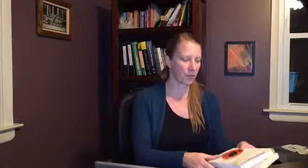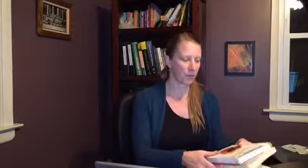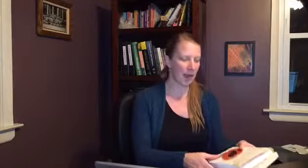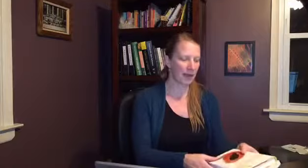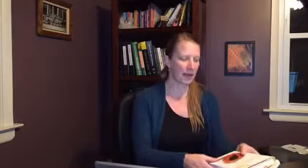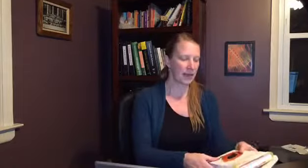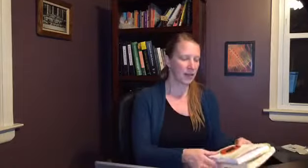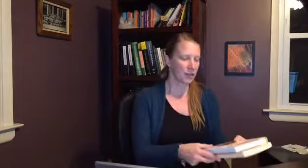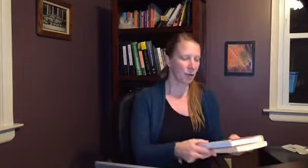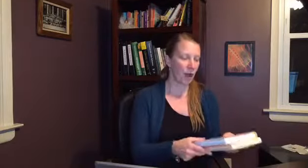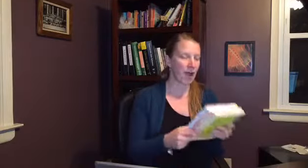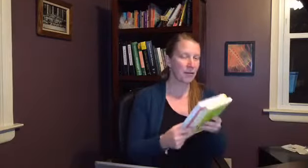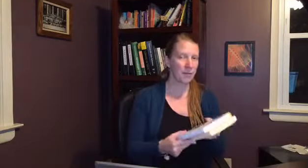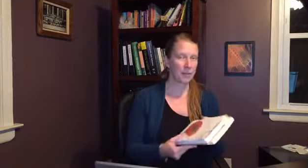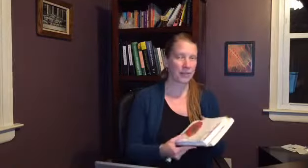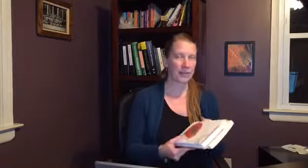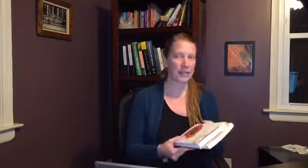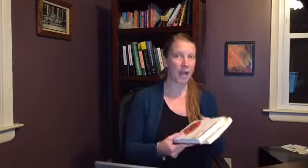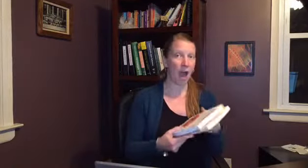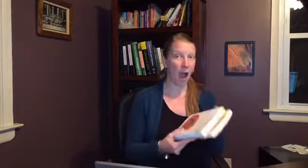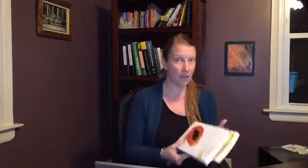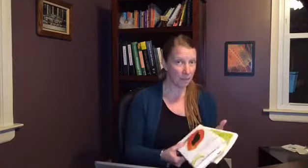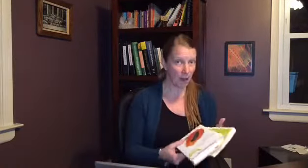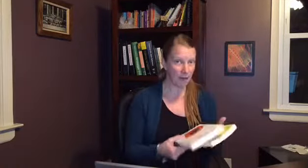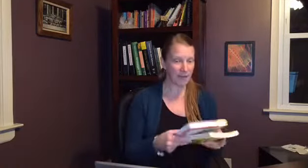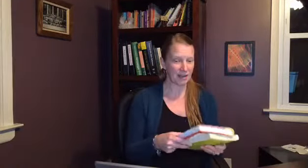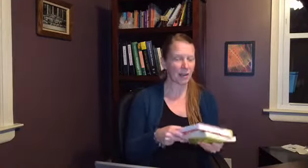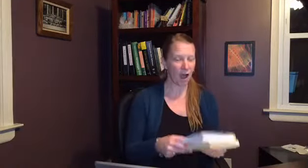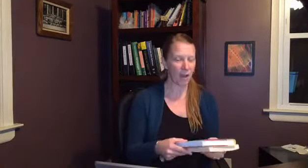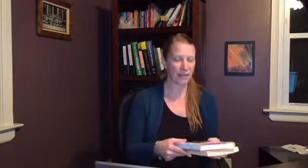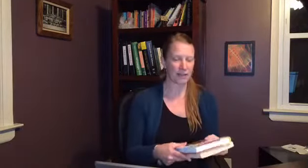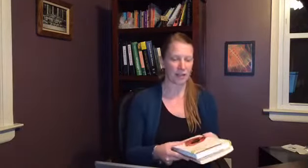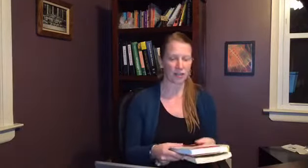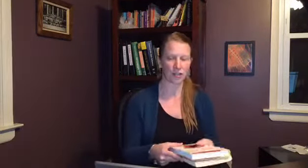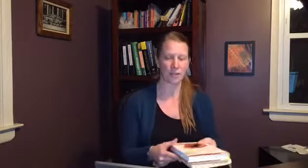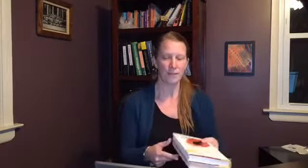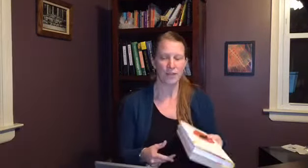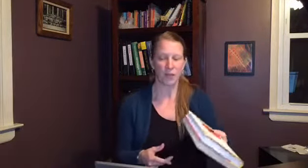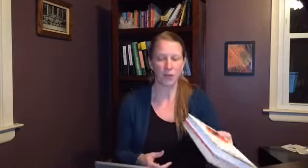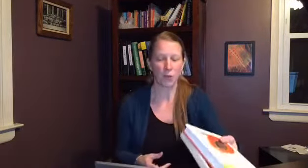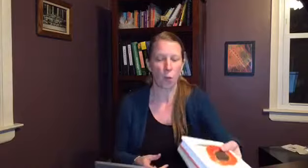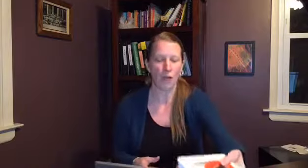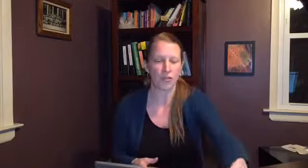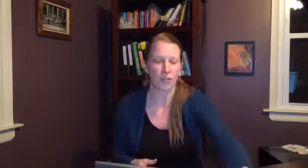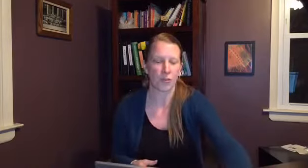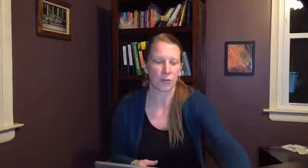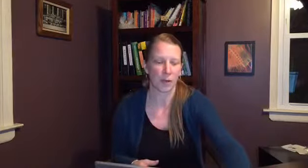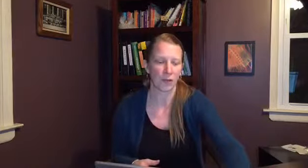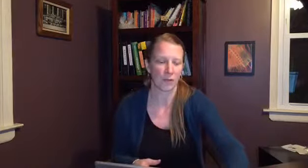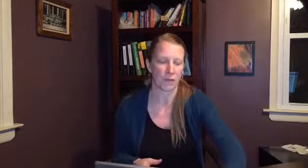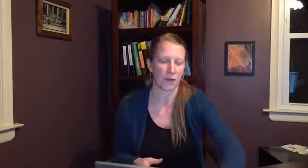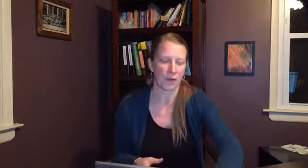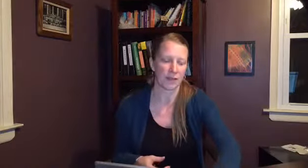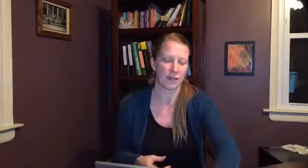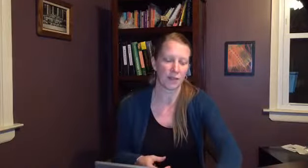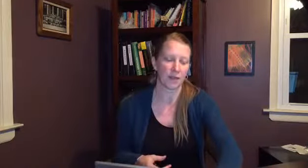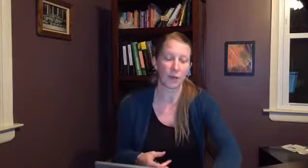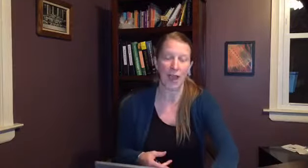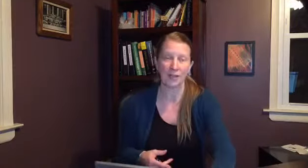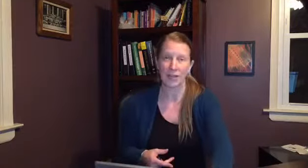the body so I'm going to put these on the bottom in the comment section if you want to um look further into them if you have any